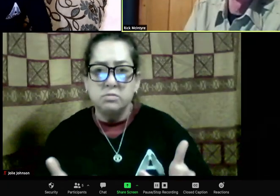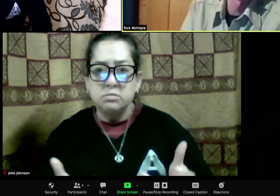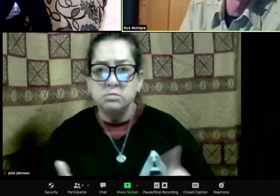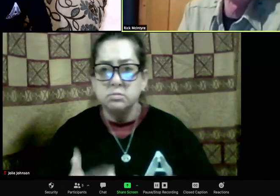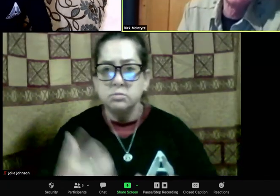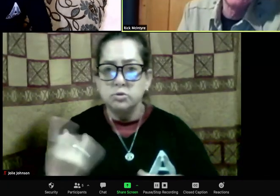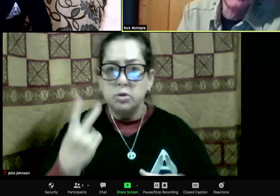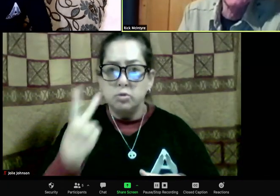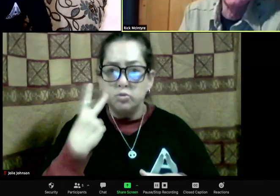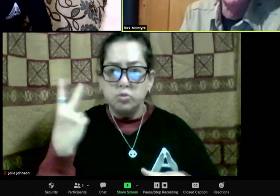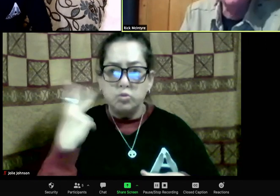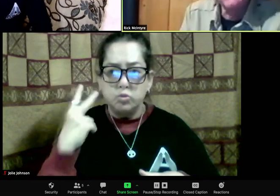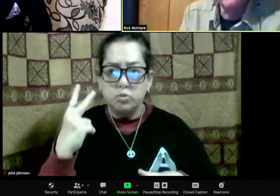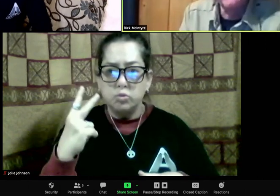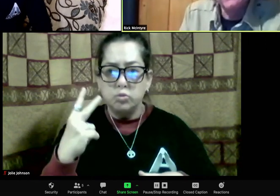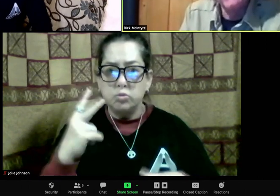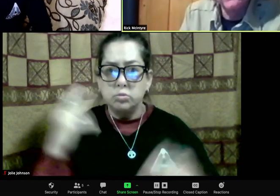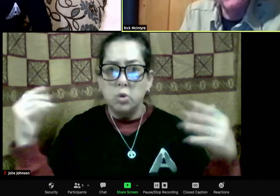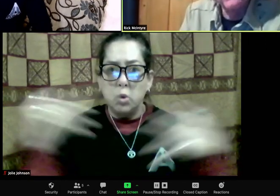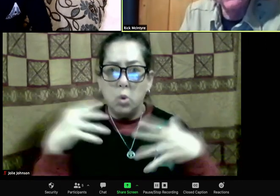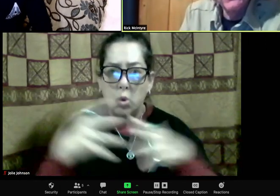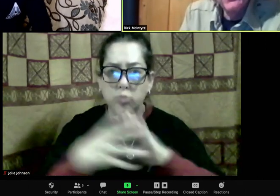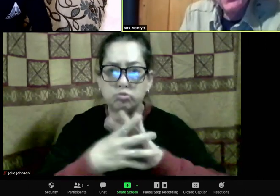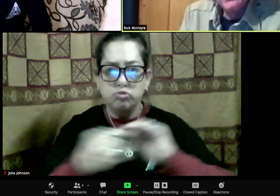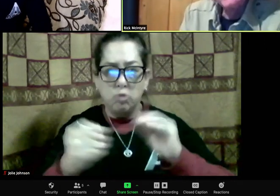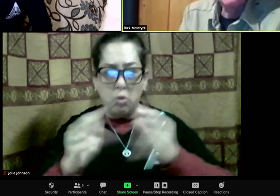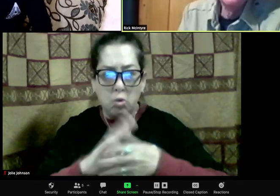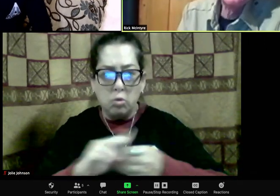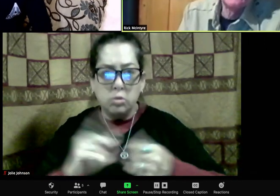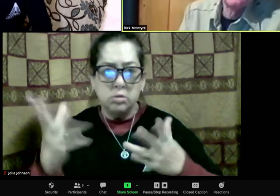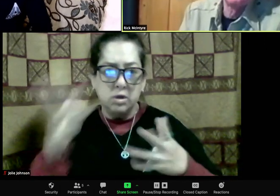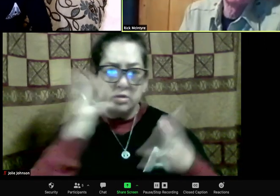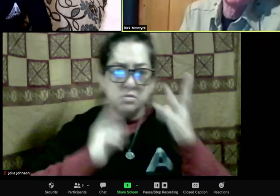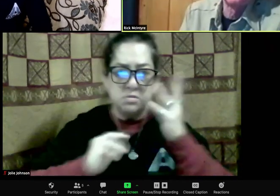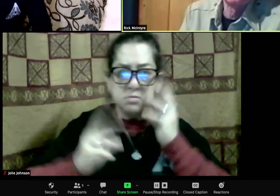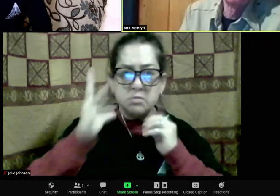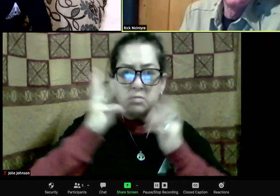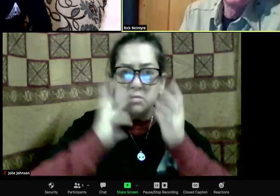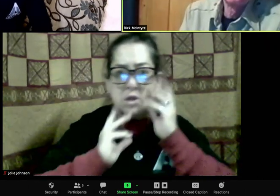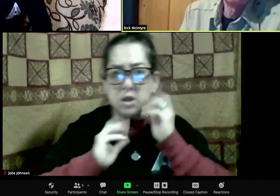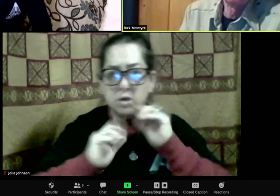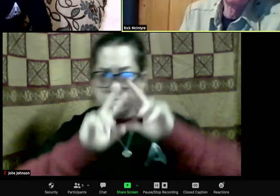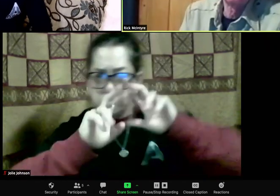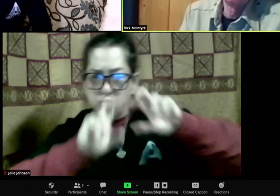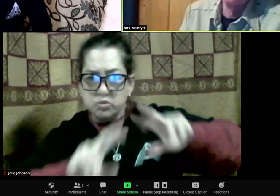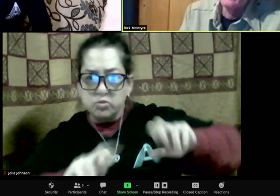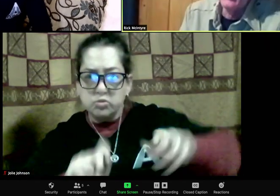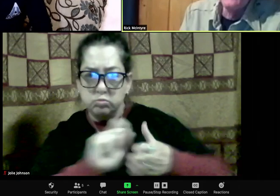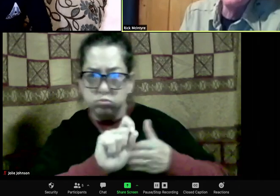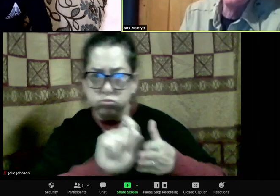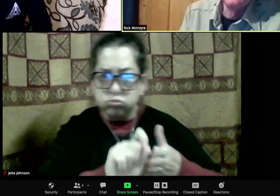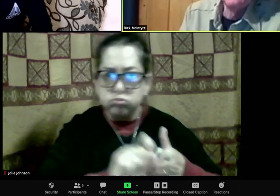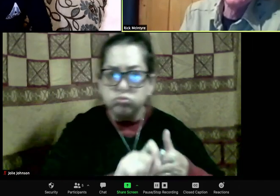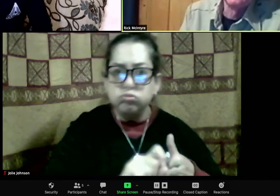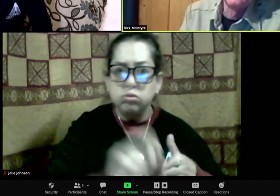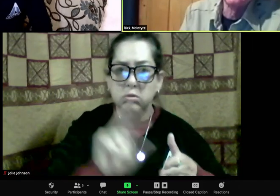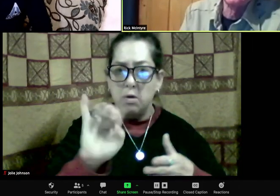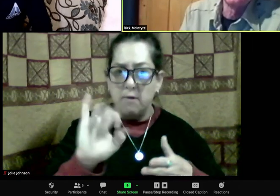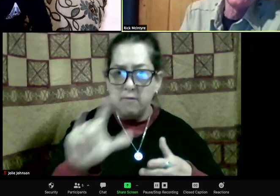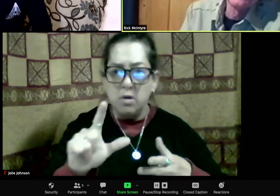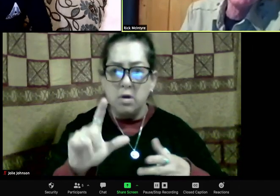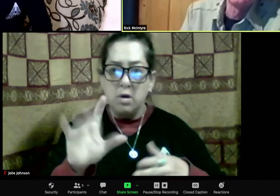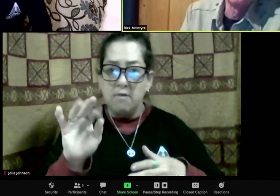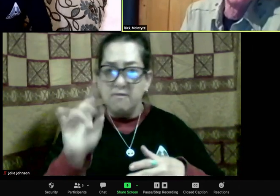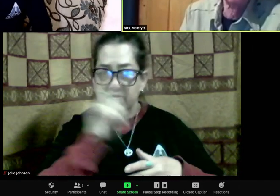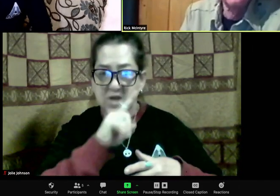1850s. And if you went to a lecture given by Emerson or Thoreau, there'd be no way that anyone